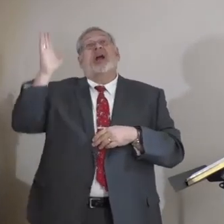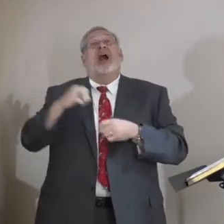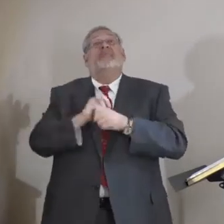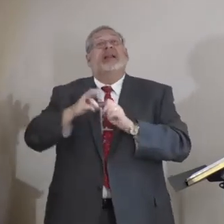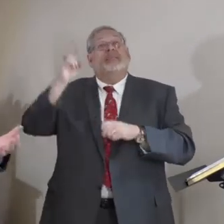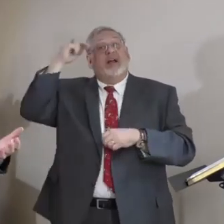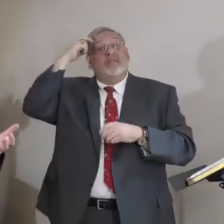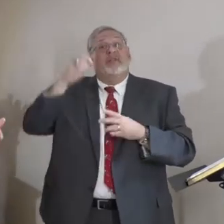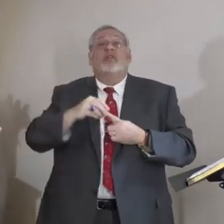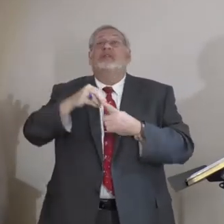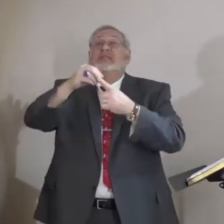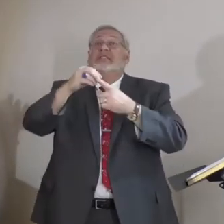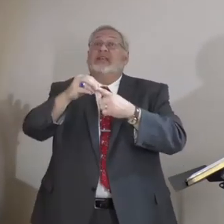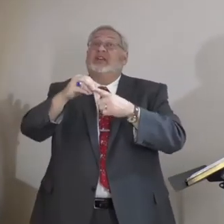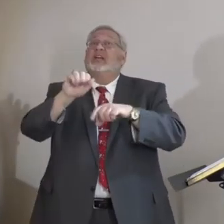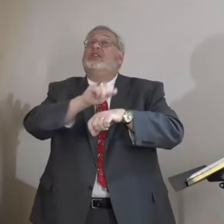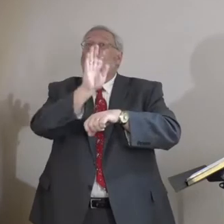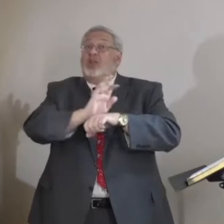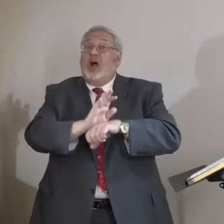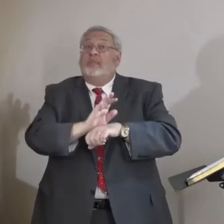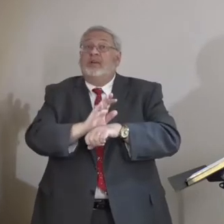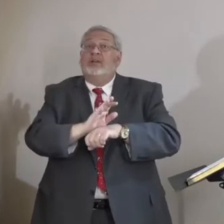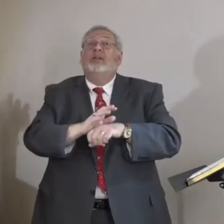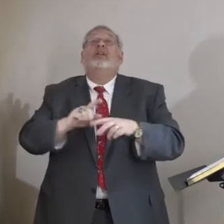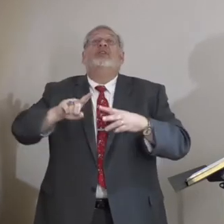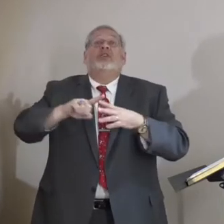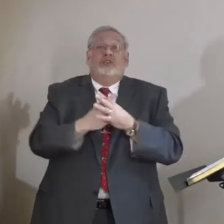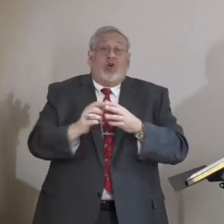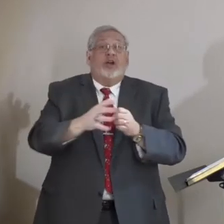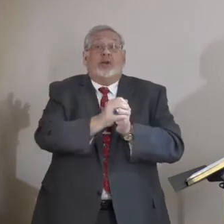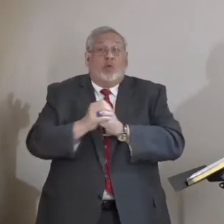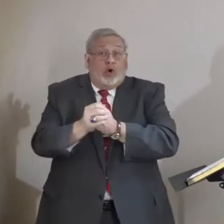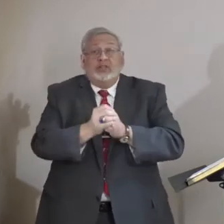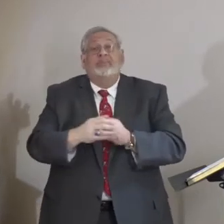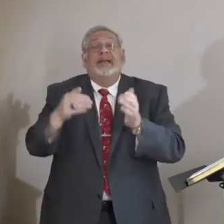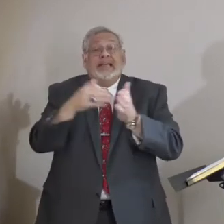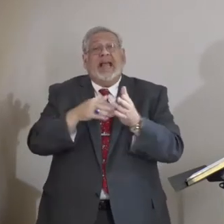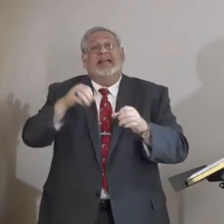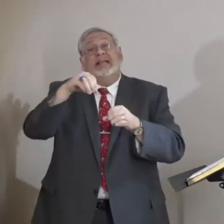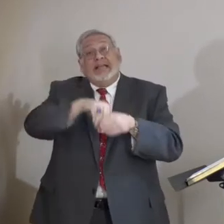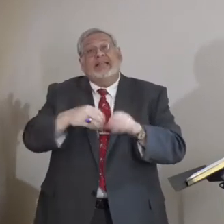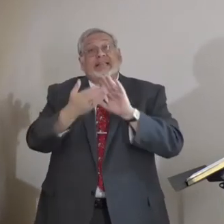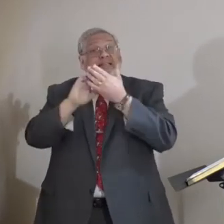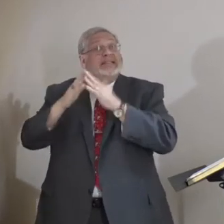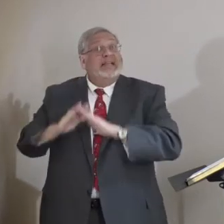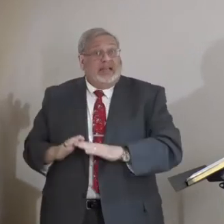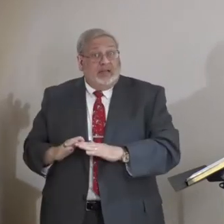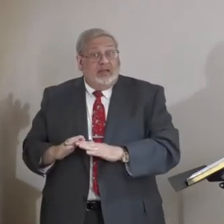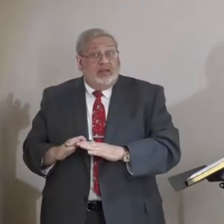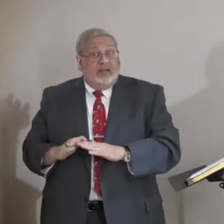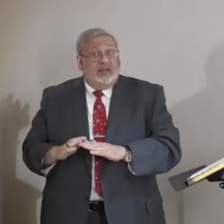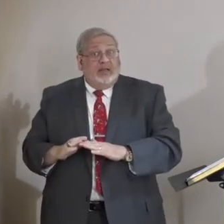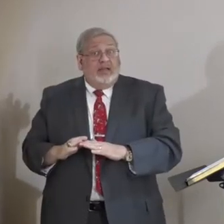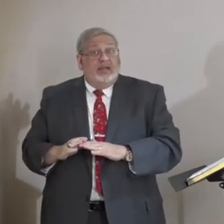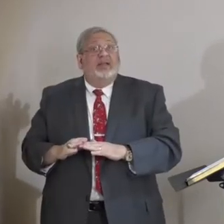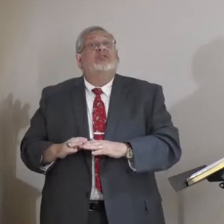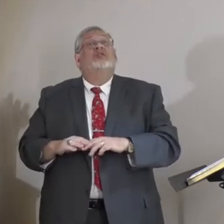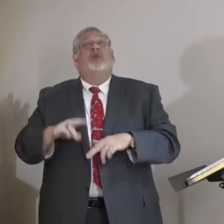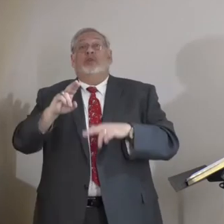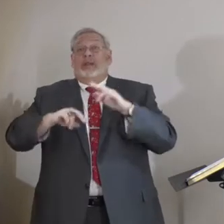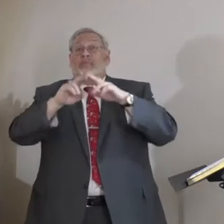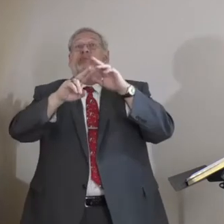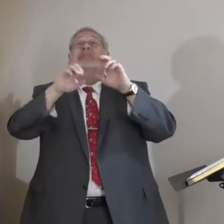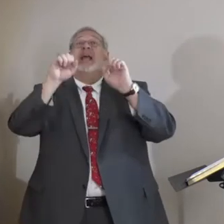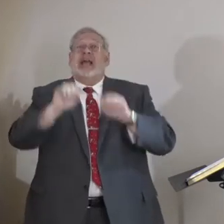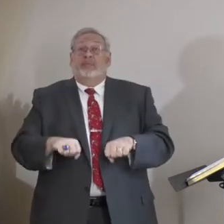specific task. And that was the task of restoring worship there in the city. And so Nehemiah, he was able to take